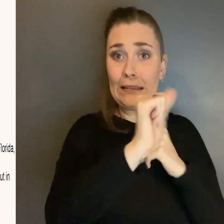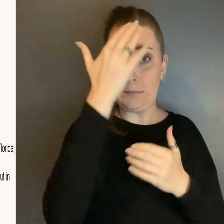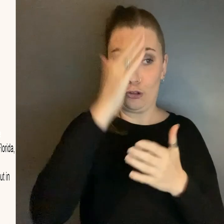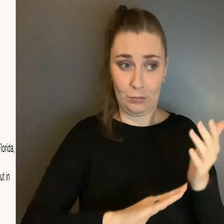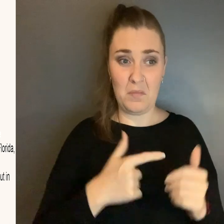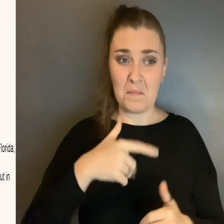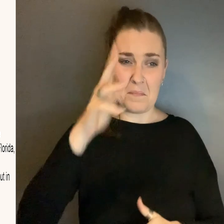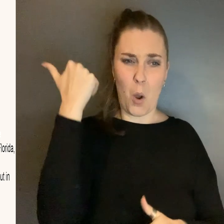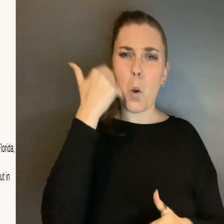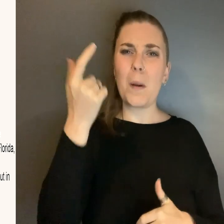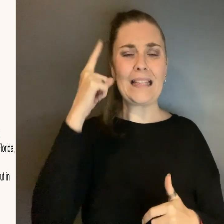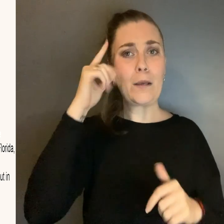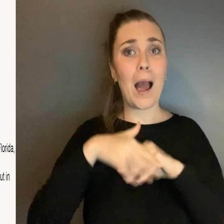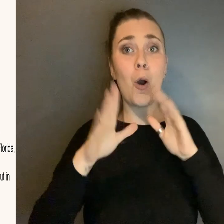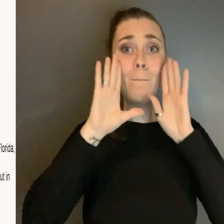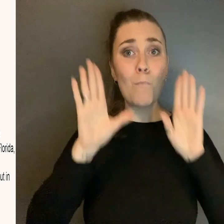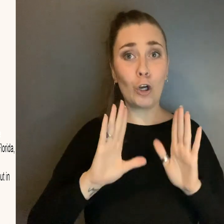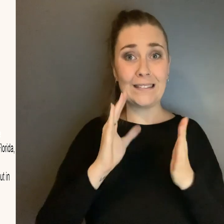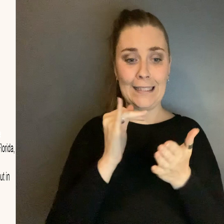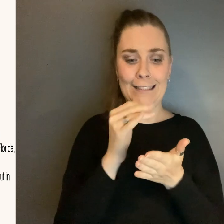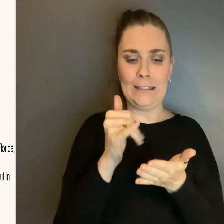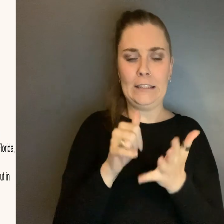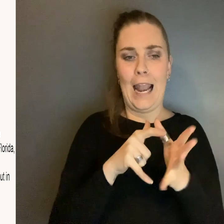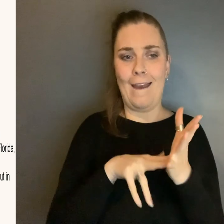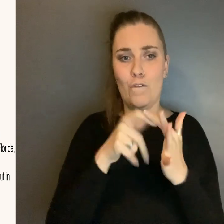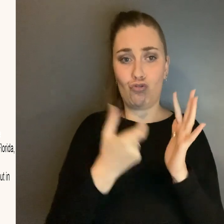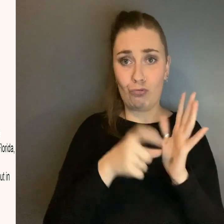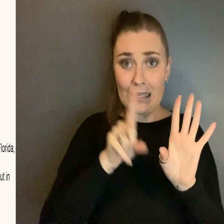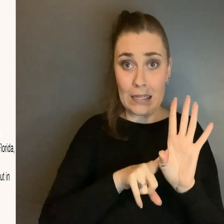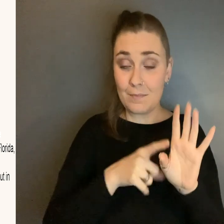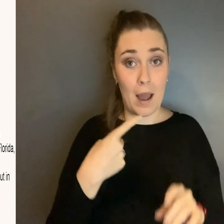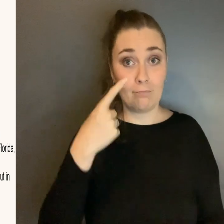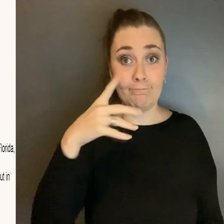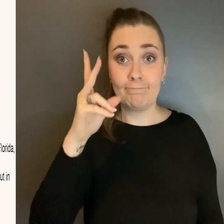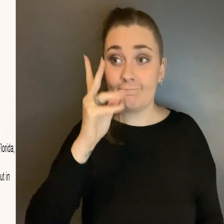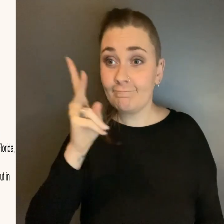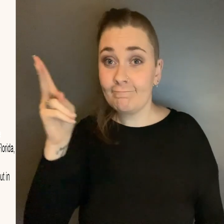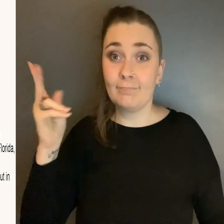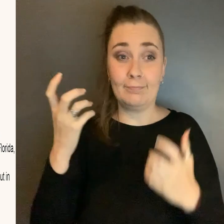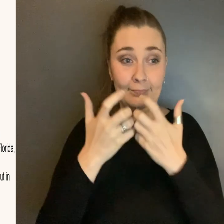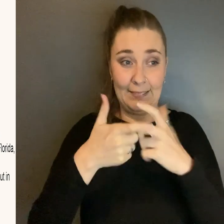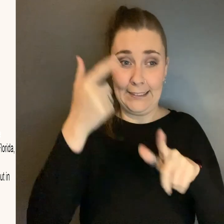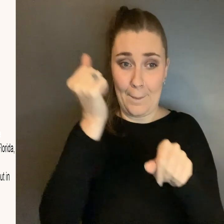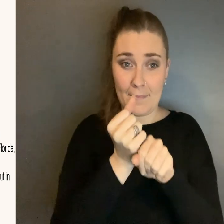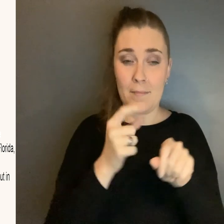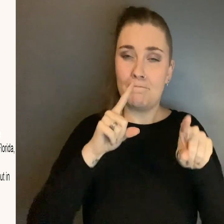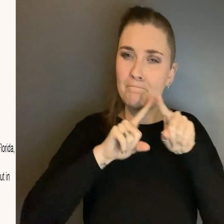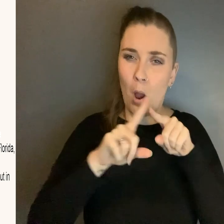in this modern slavery myself I've witnessed plenty of examples of it The most extreme were in